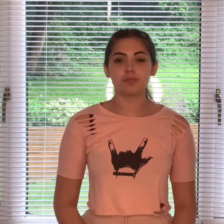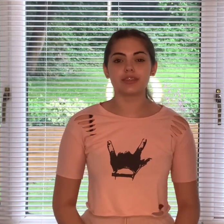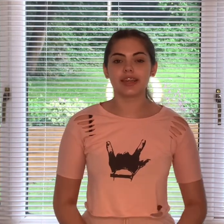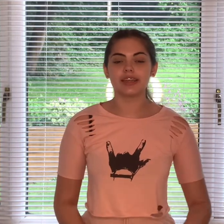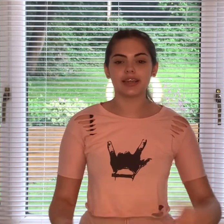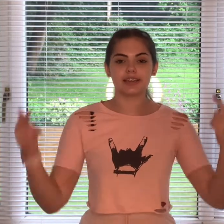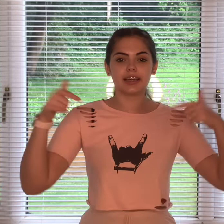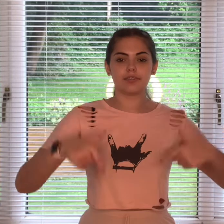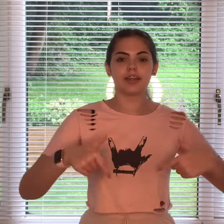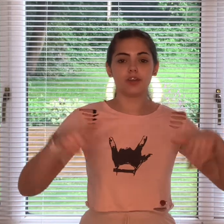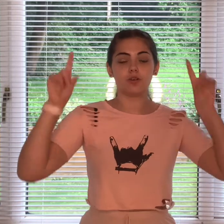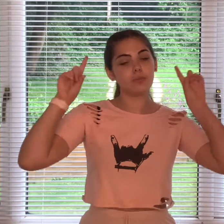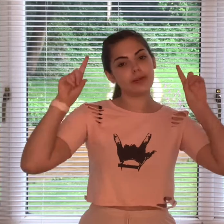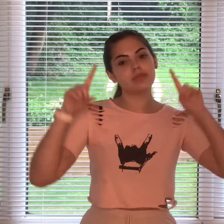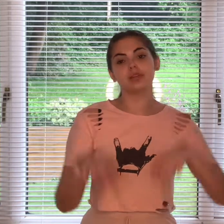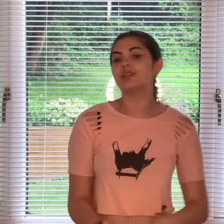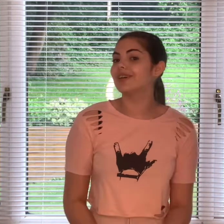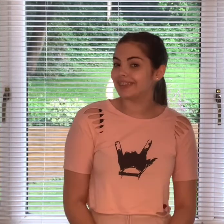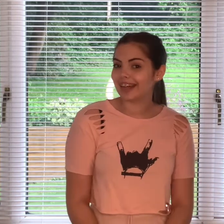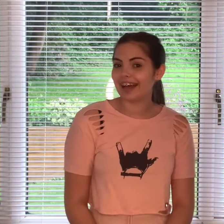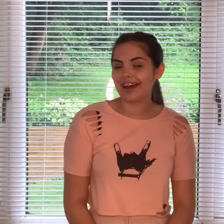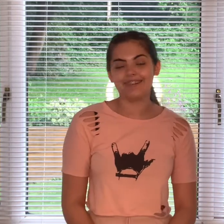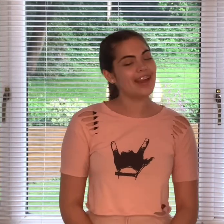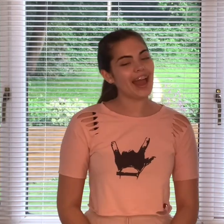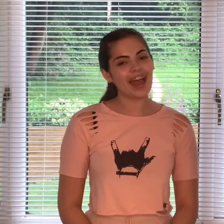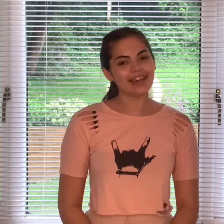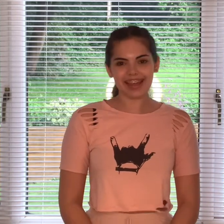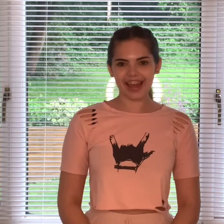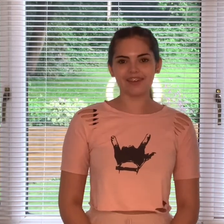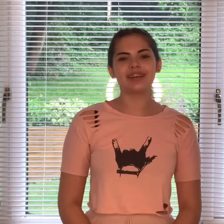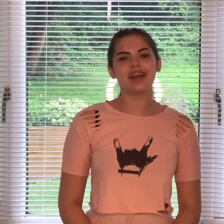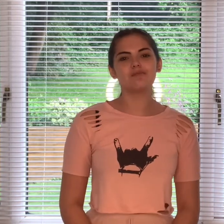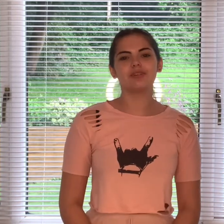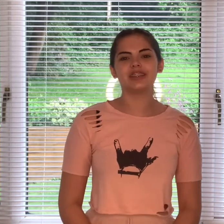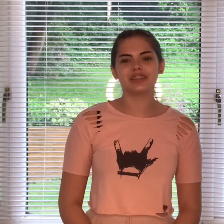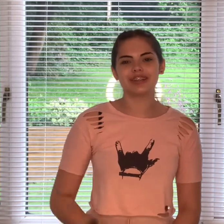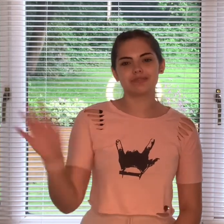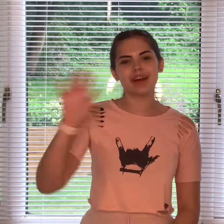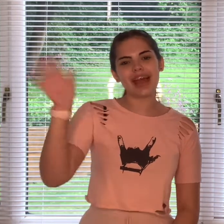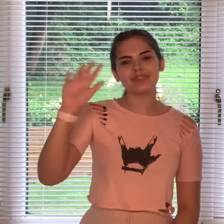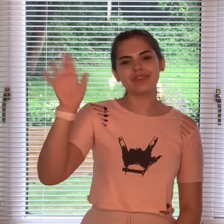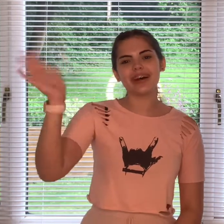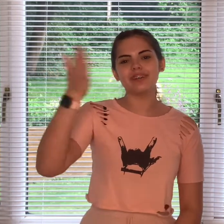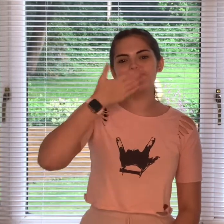music it's either down here or up here so you should go check that out and yeah I really hope you all enjoyed bye everyone you